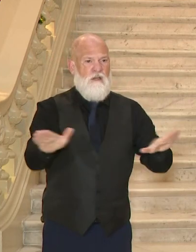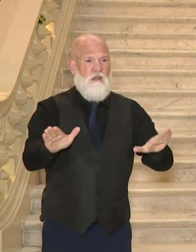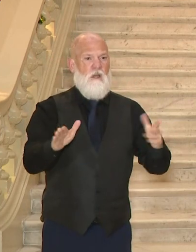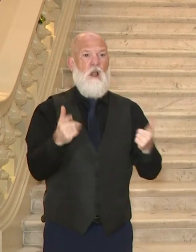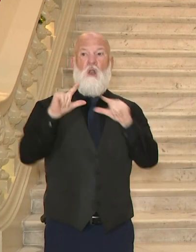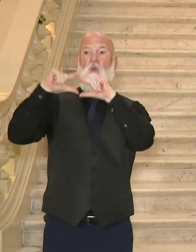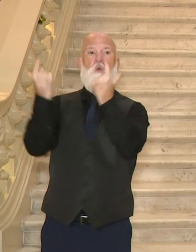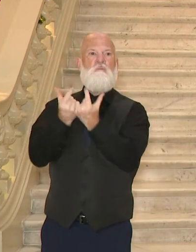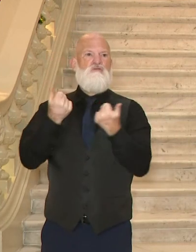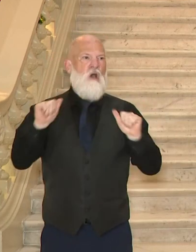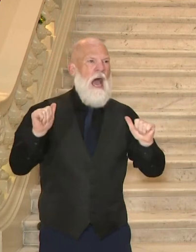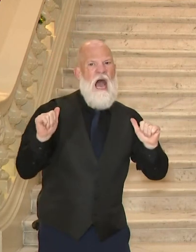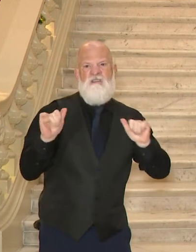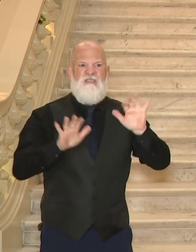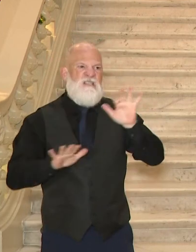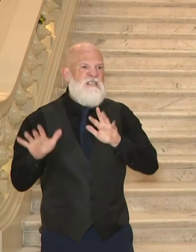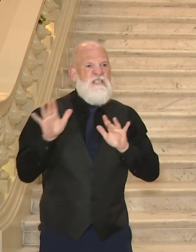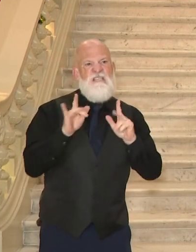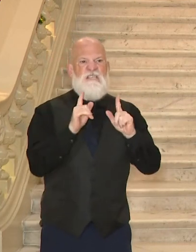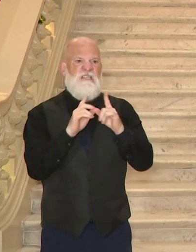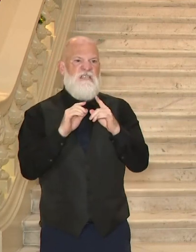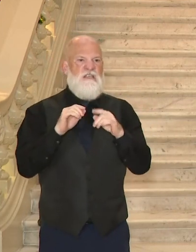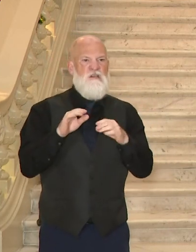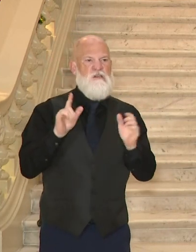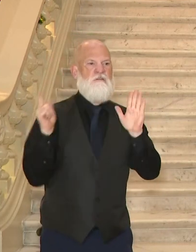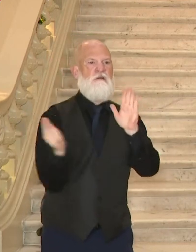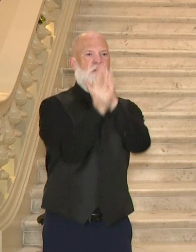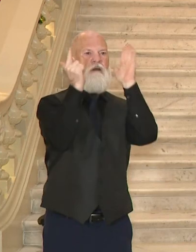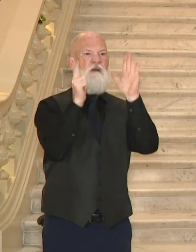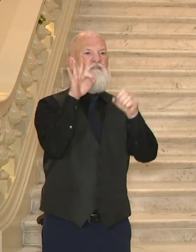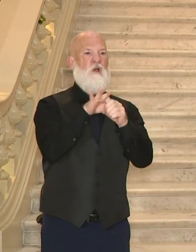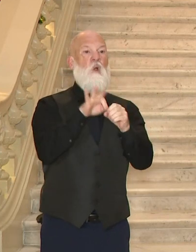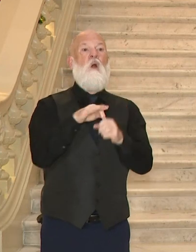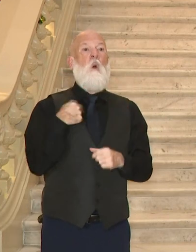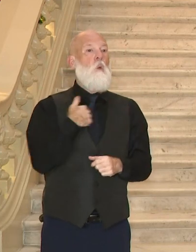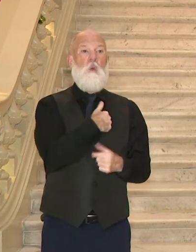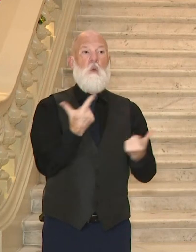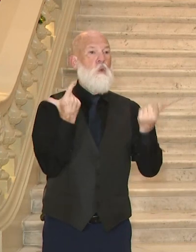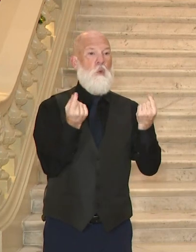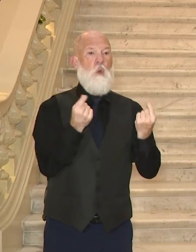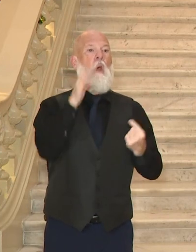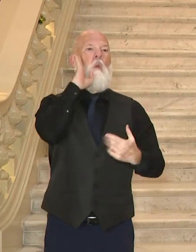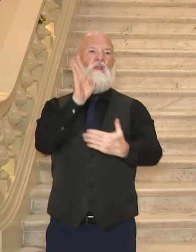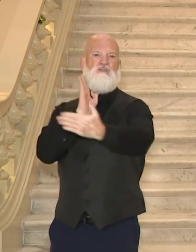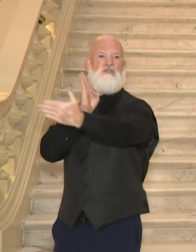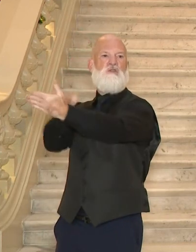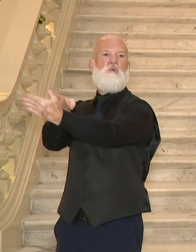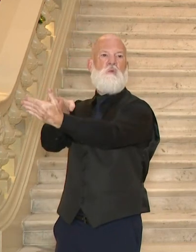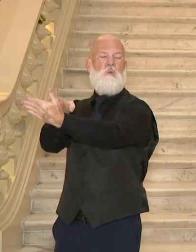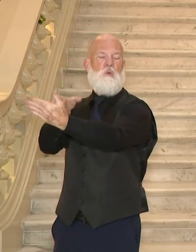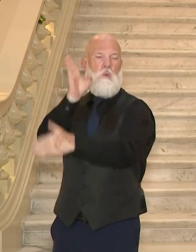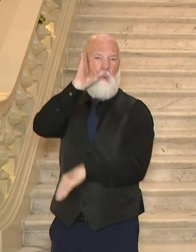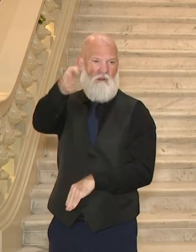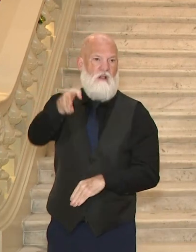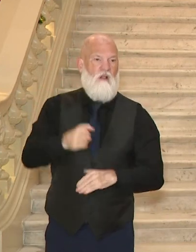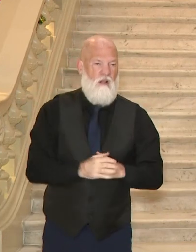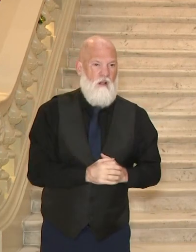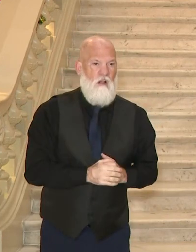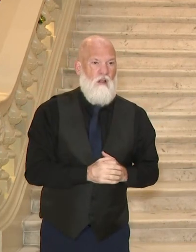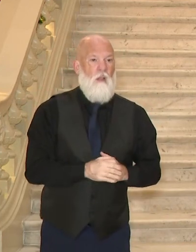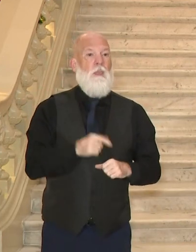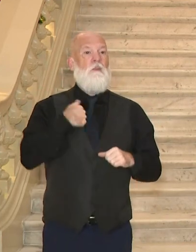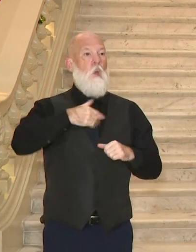encourage illegal voting. If they do so, they will be held responsible. Let me emphasize this again.